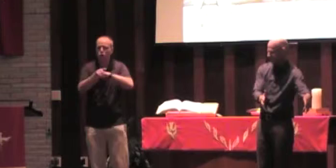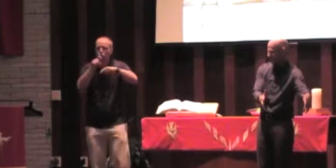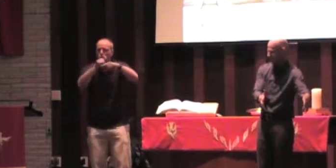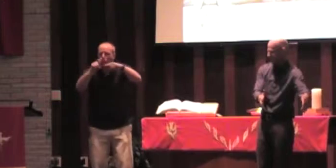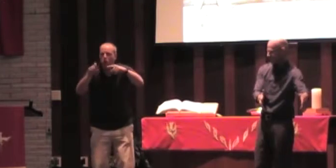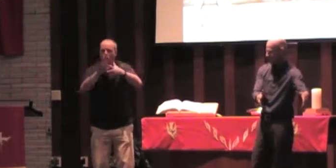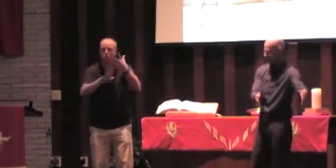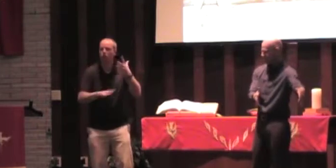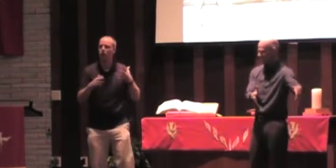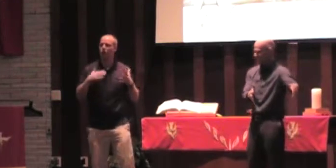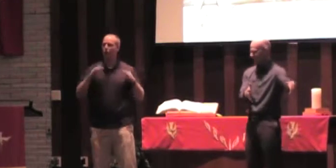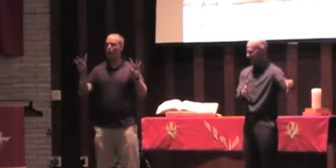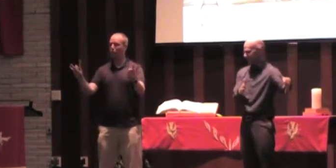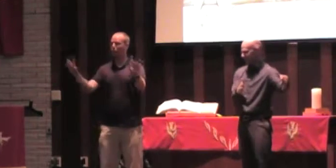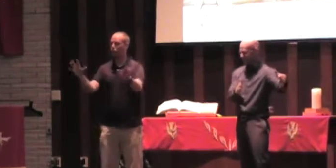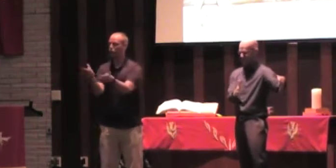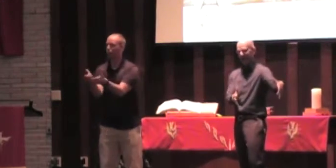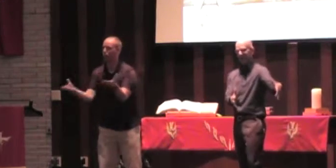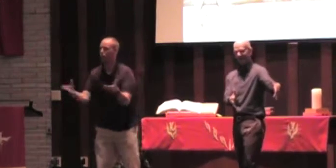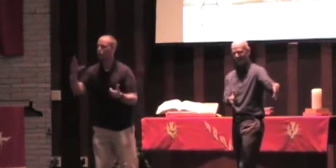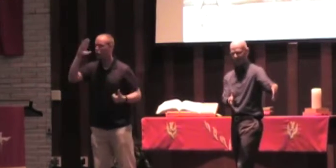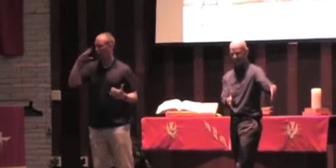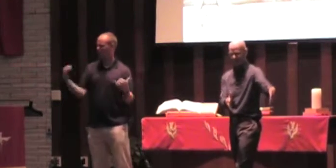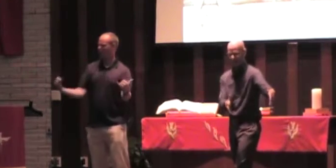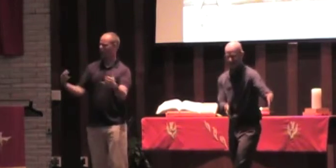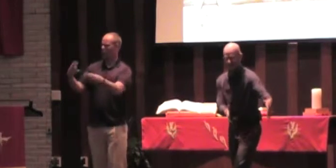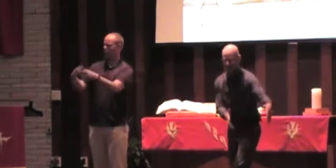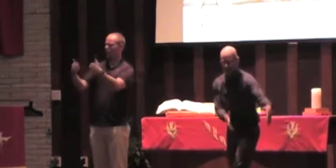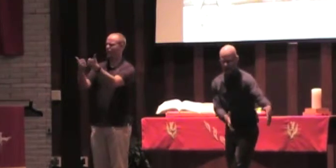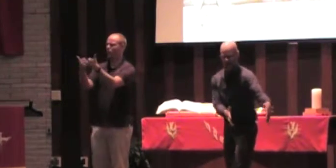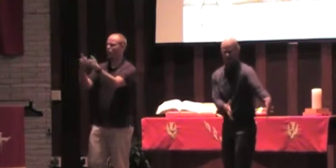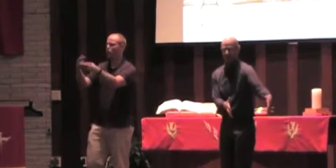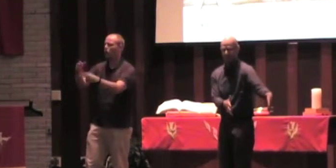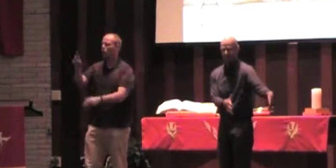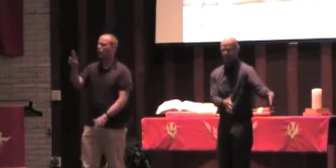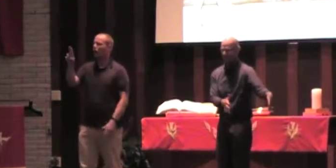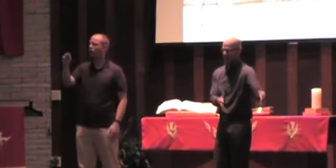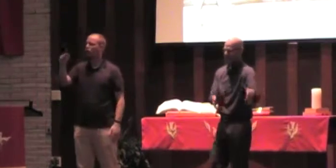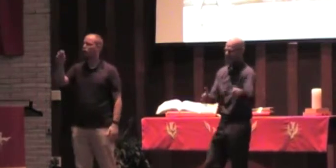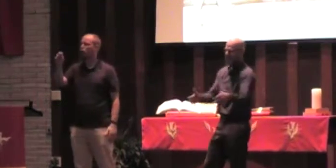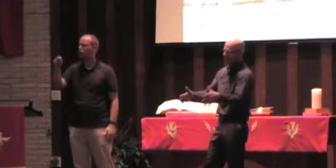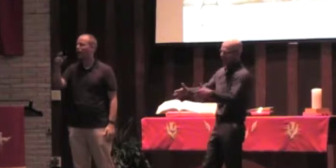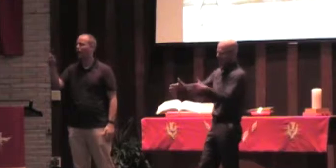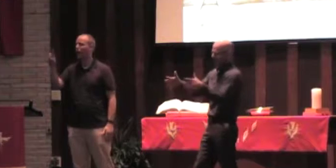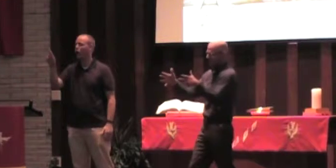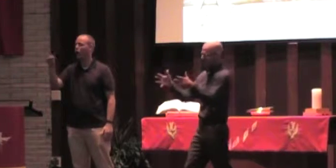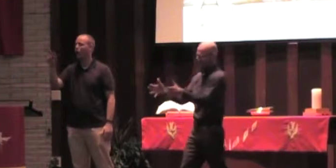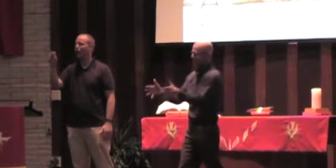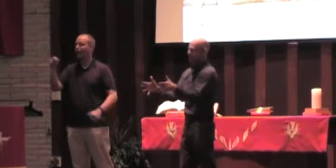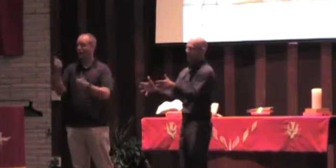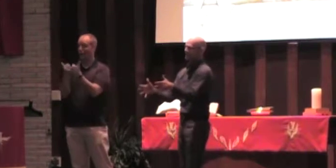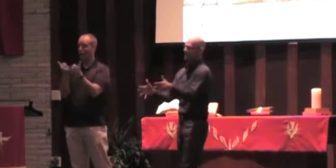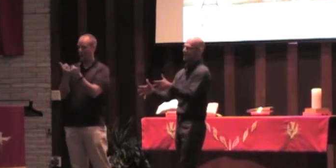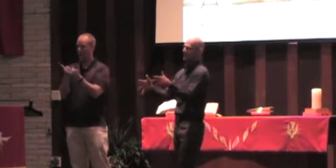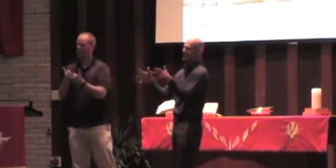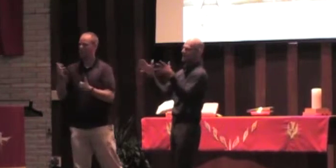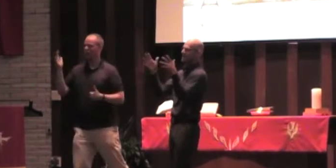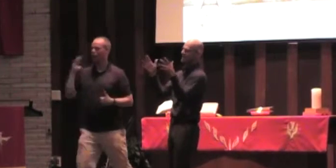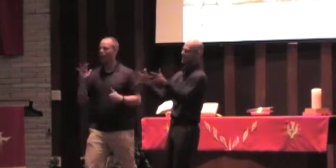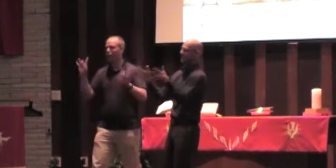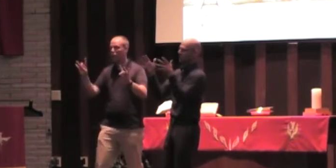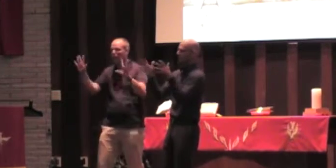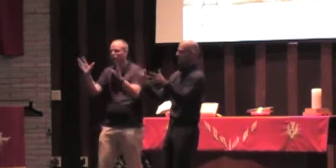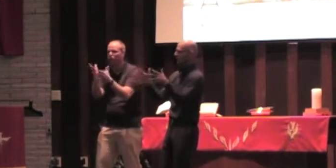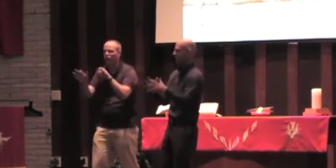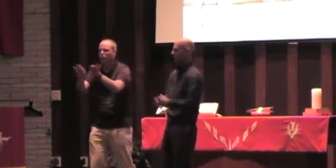They grabbed all their, like, dungeon and dragon games from the 1980s, and they brought it up in the city streets, and they